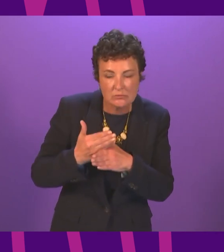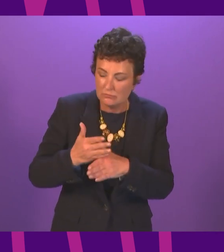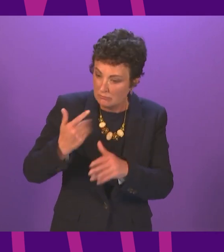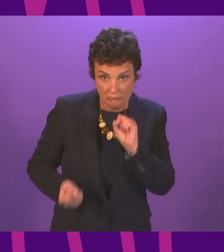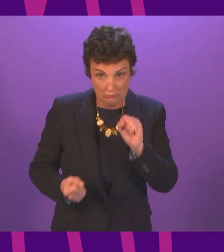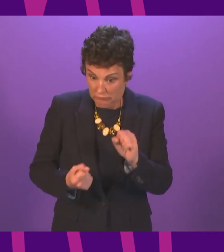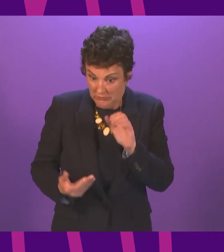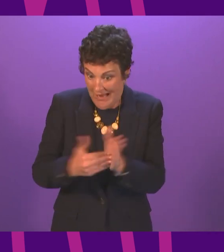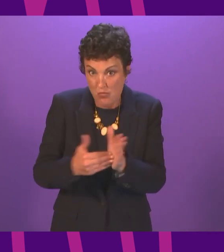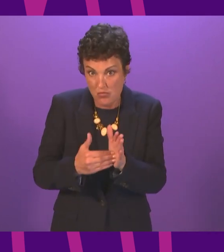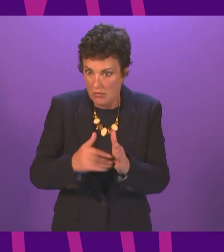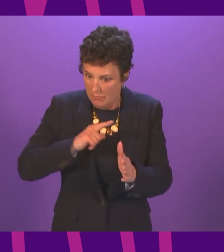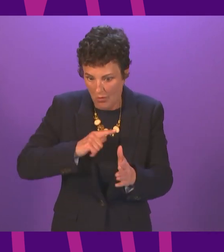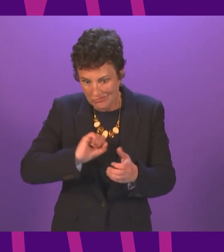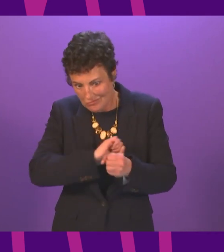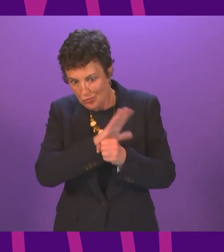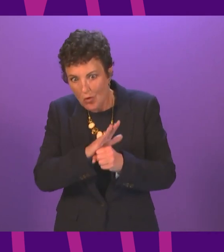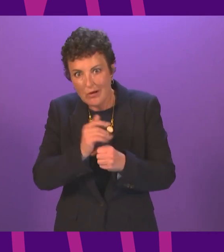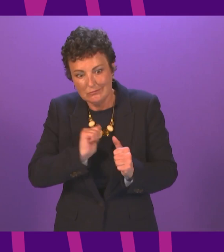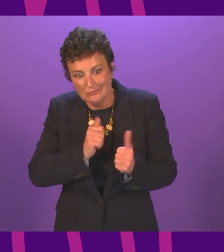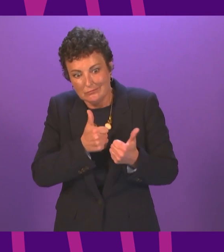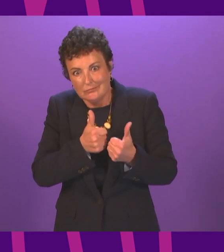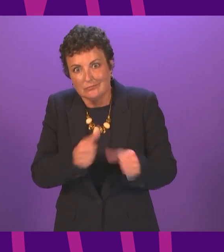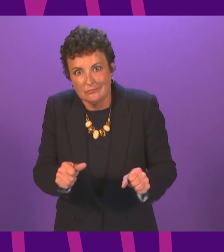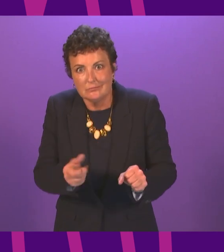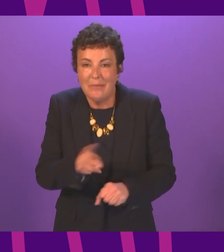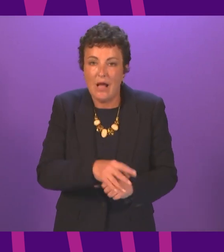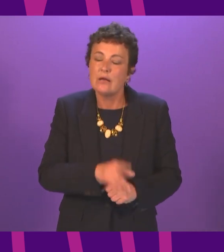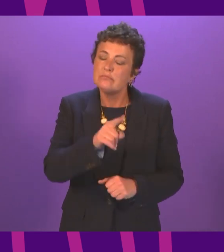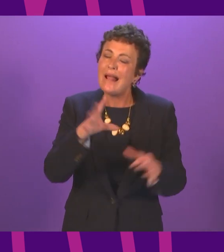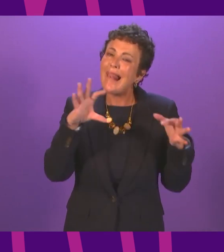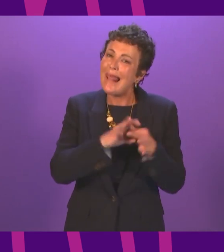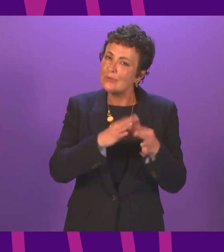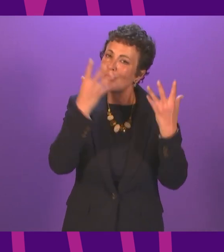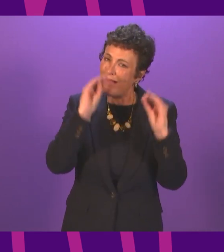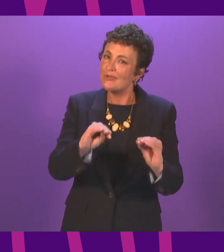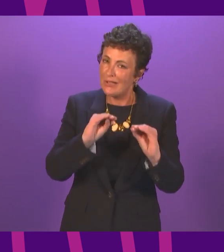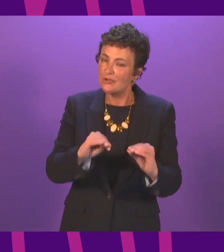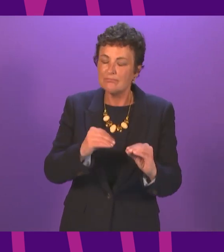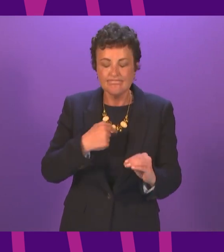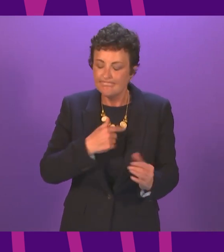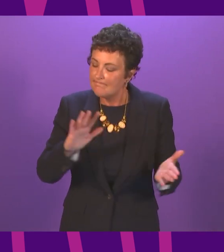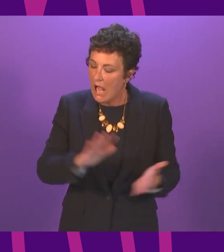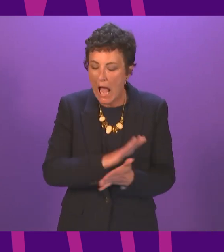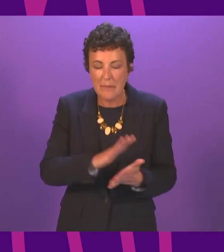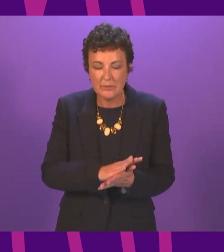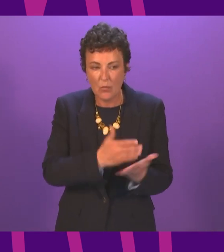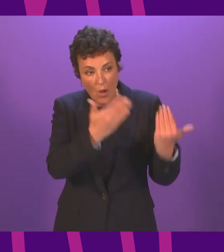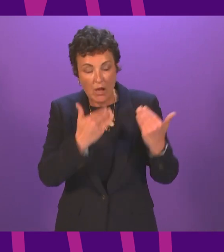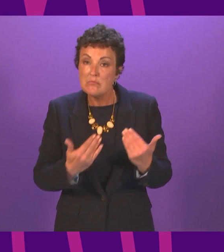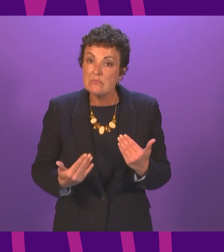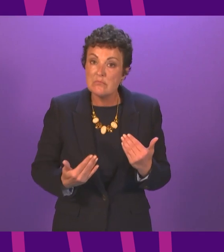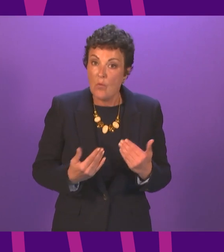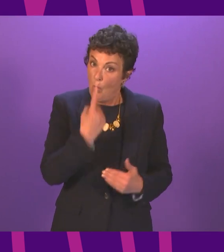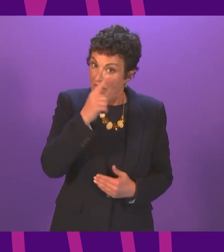continue to climb out of the pandemic on education I welcome the initial commitment to 1,000 new teachers and